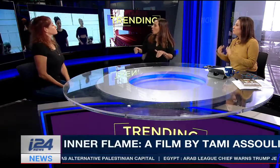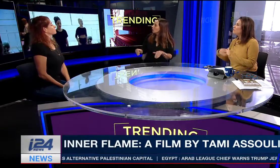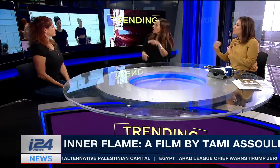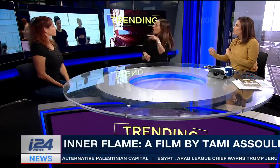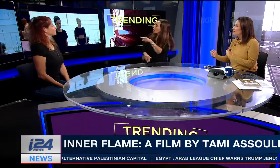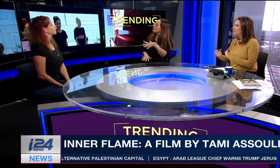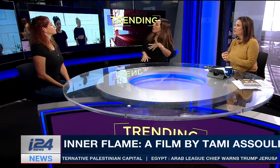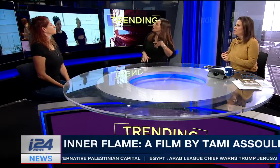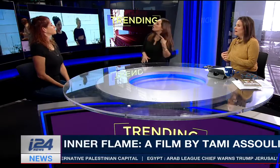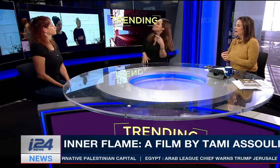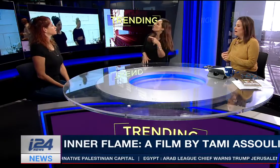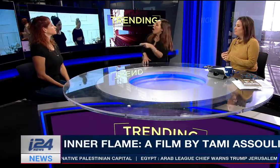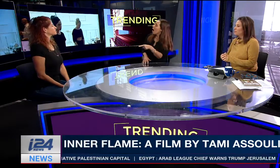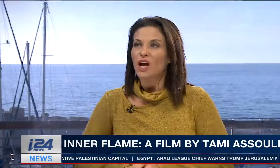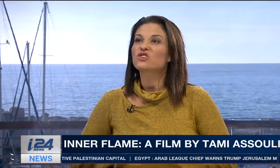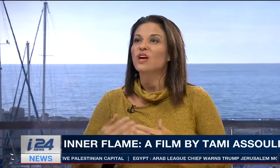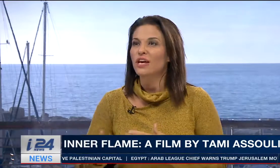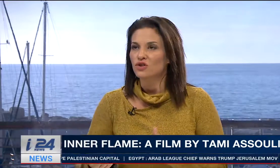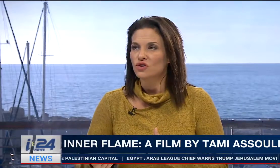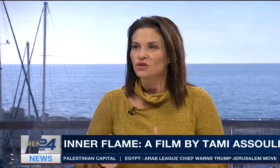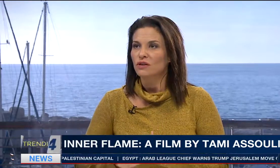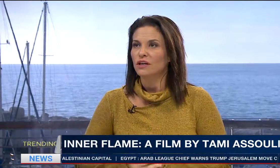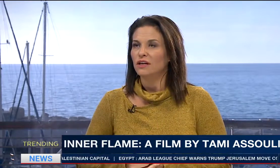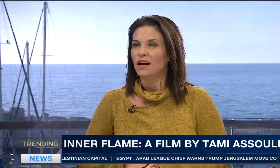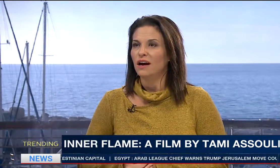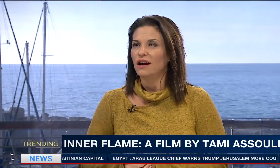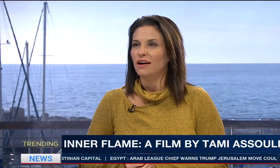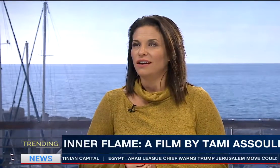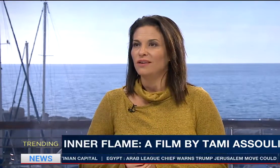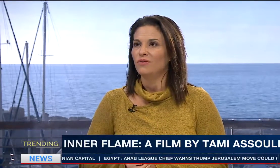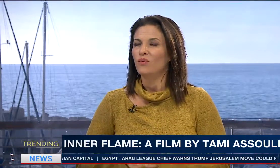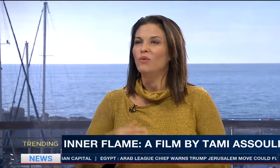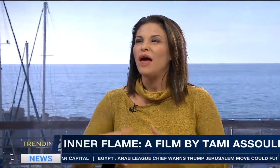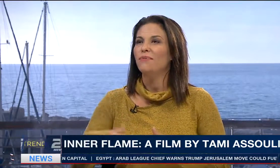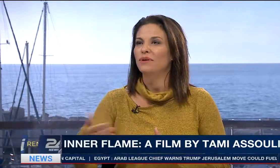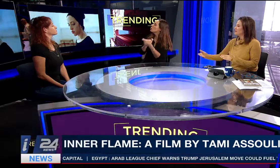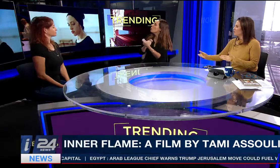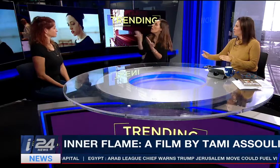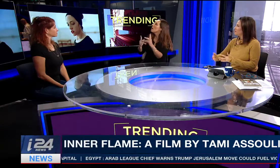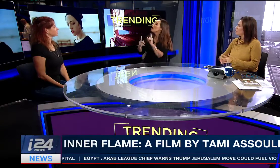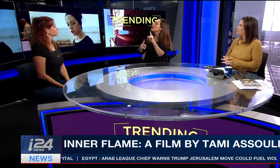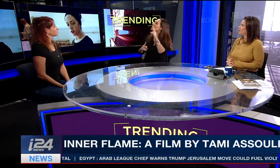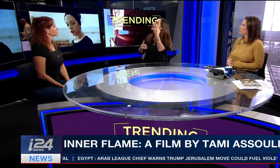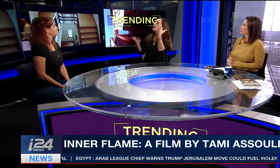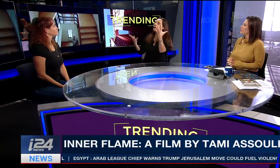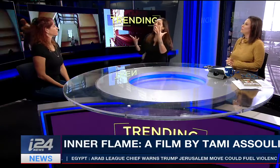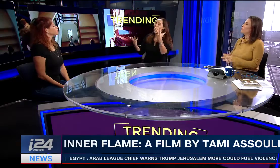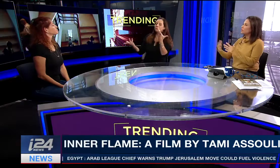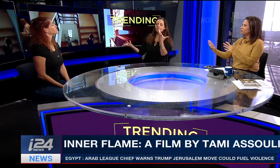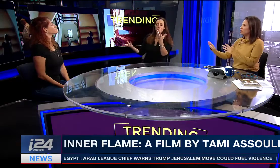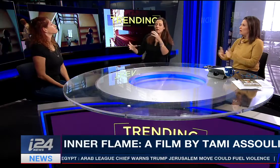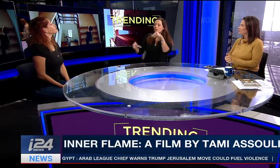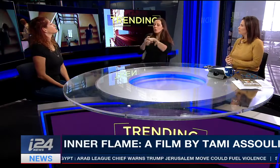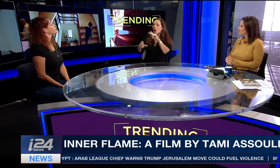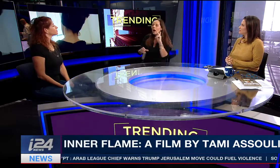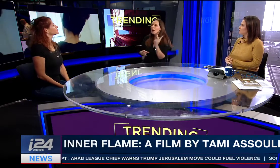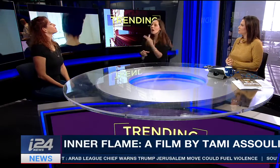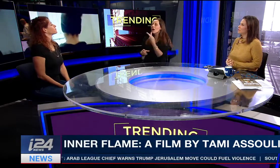you feel a change in what will happen in the creative community with people with disabilities?